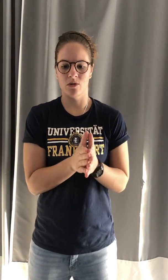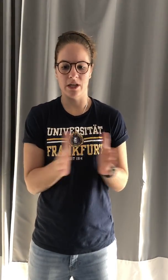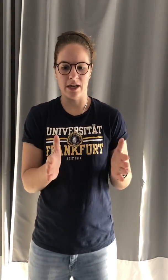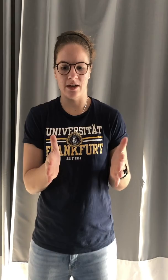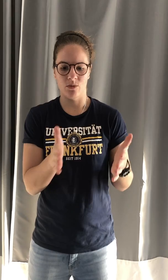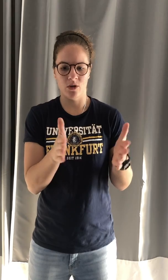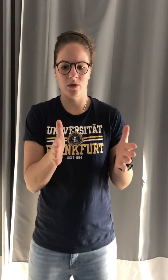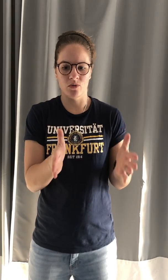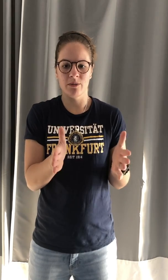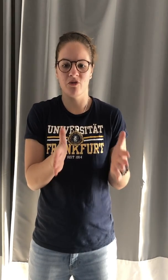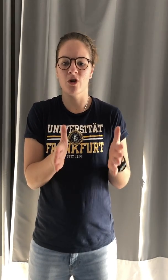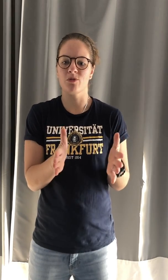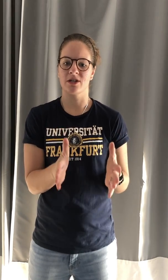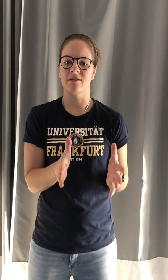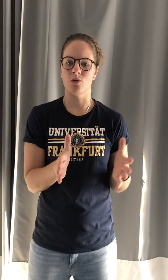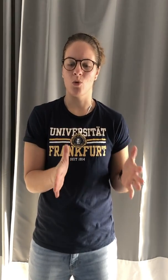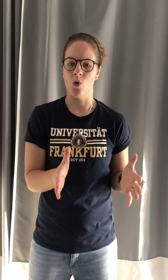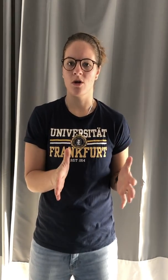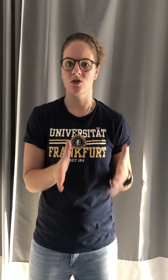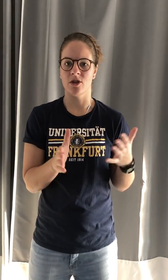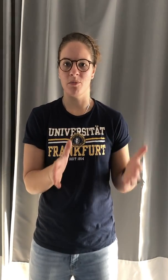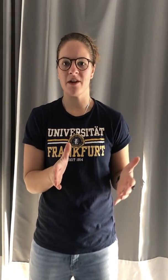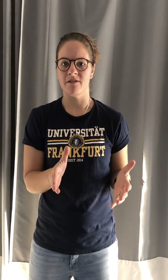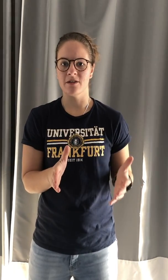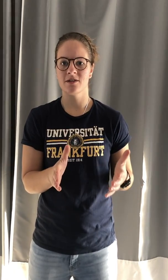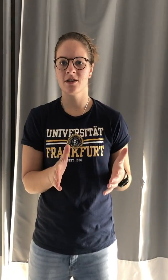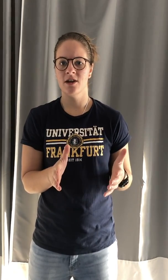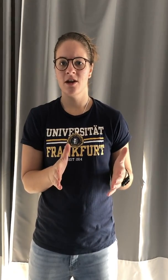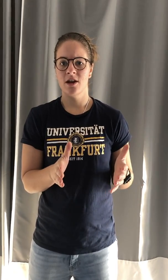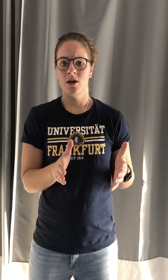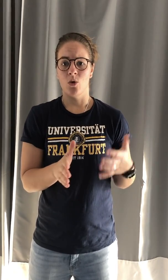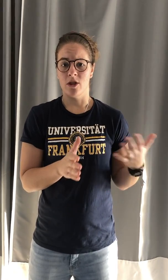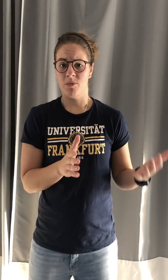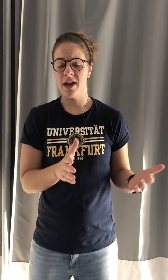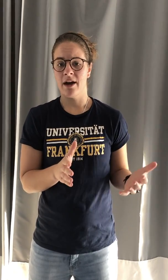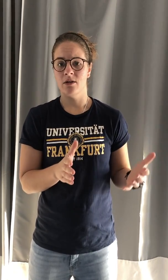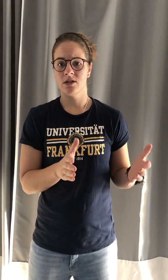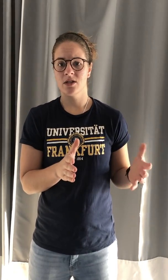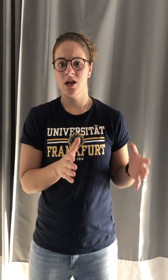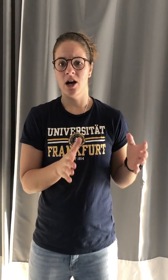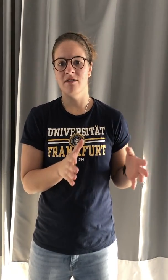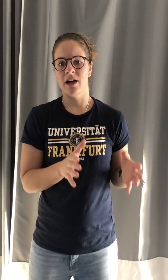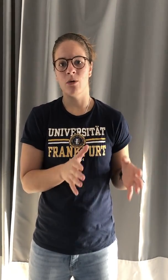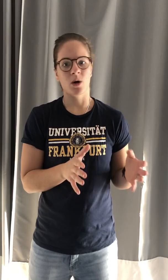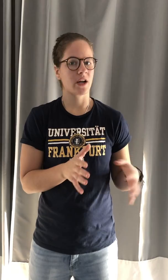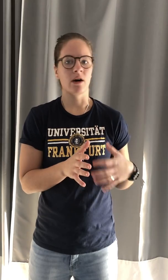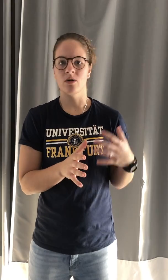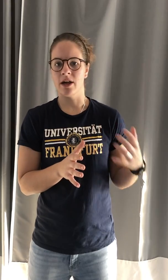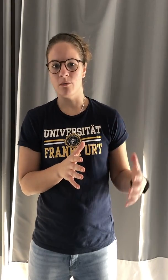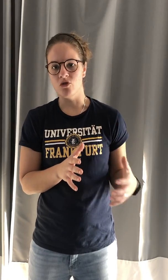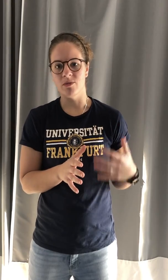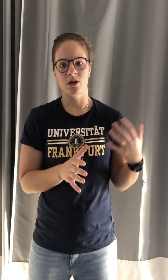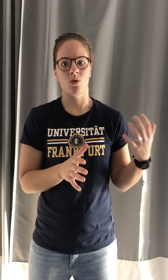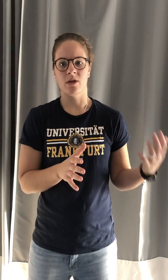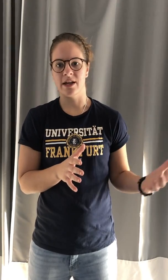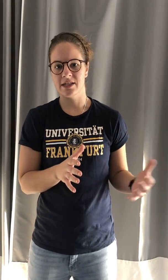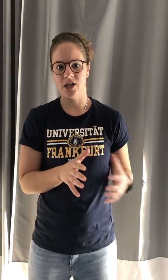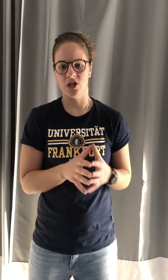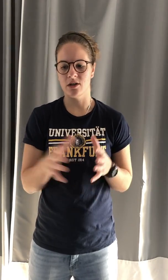only get, we only reap 40% of the rewards or the benefits or the payouts of that workout or that movement or that session